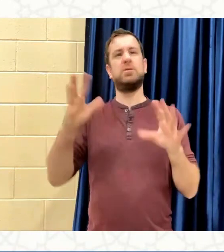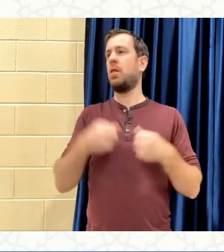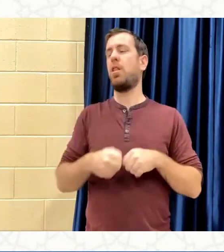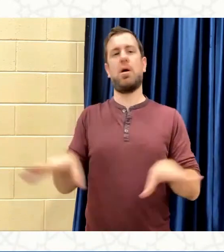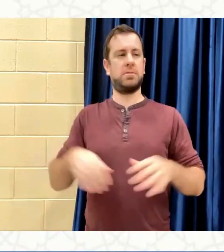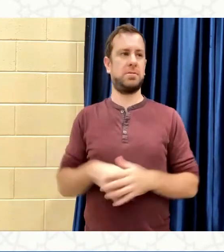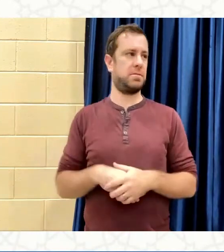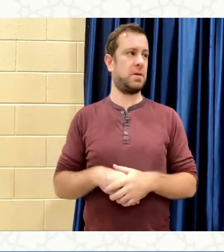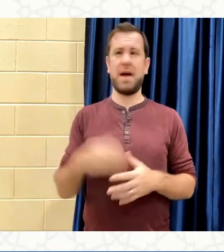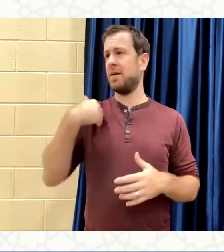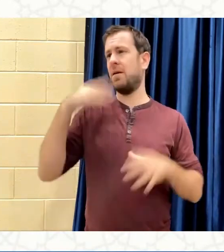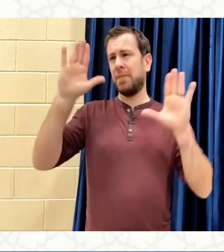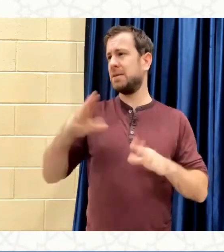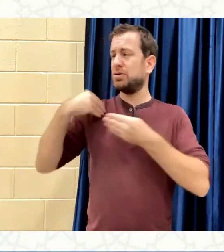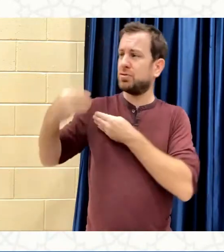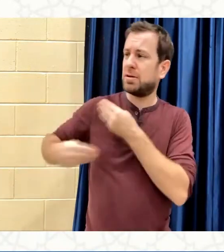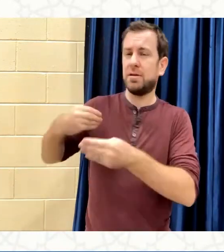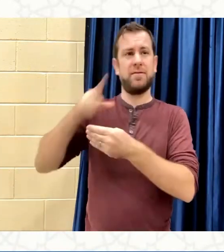tradition of tasawuf in Islam.